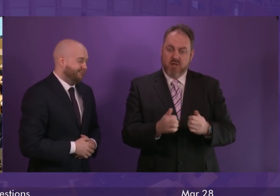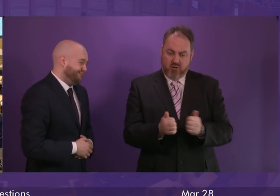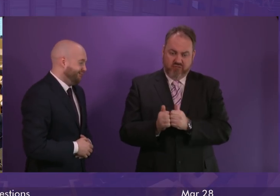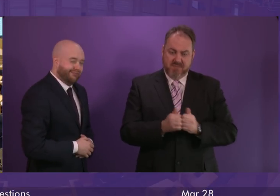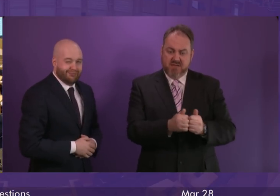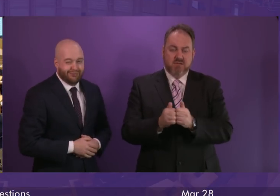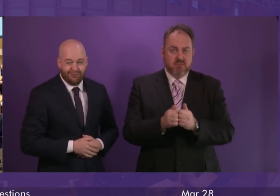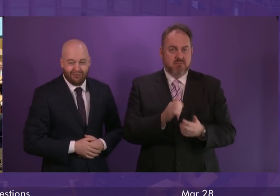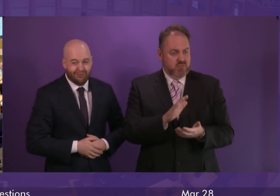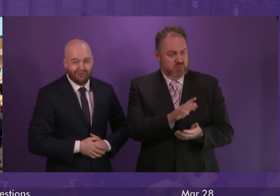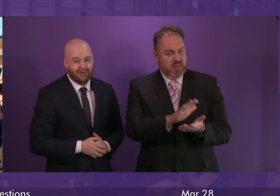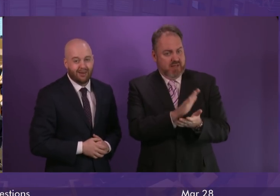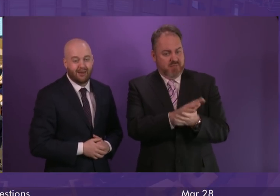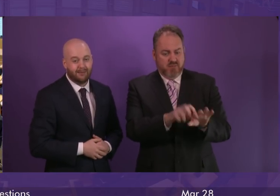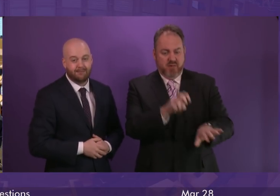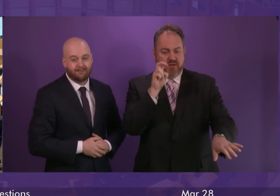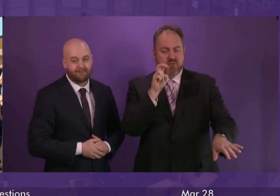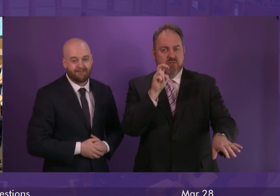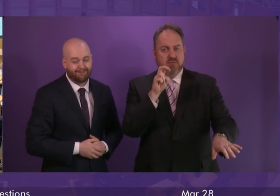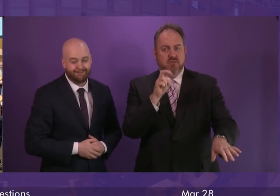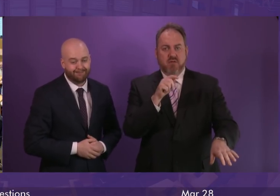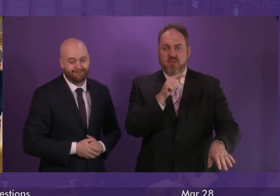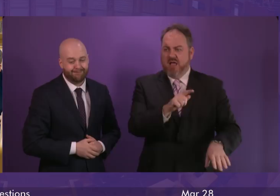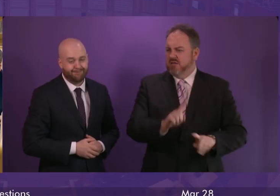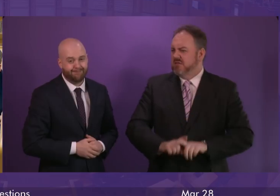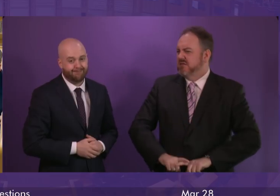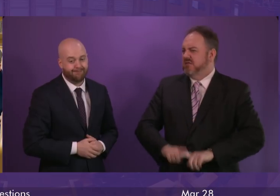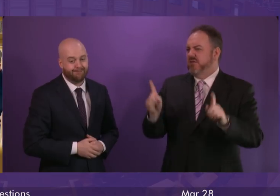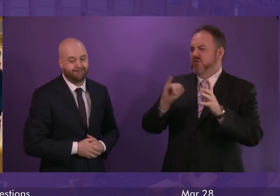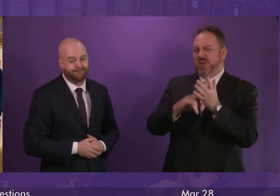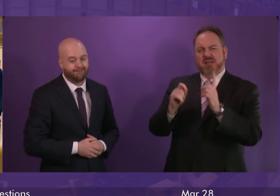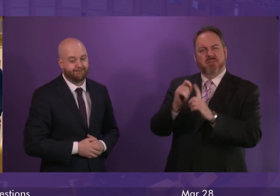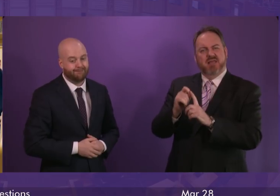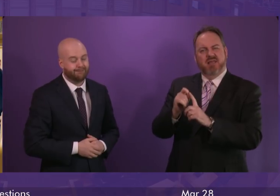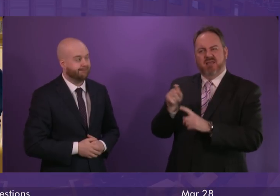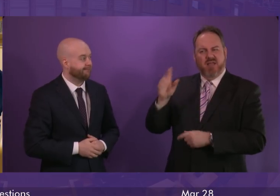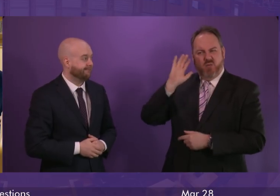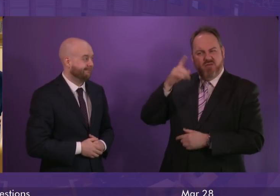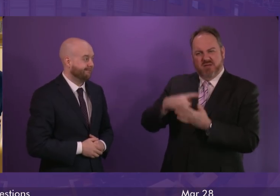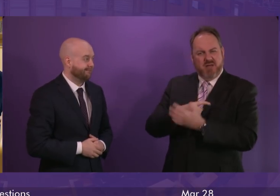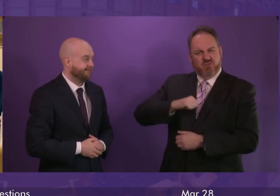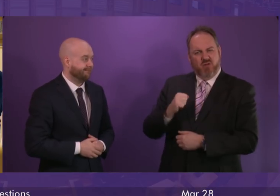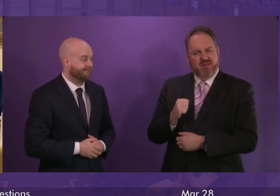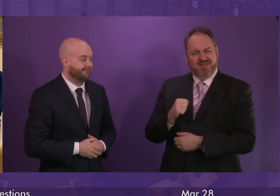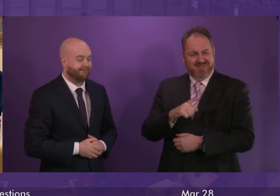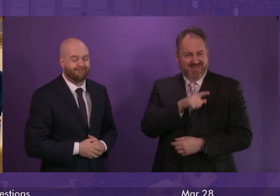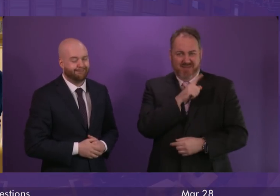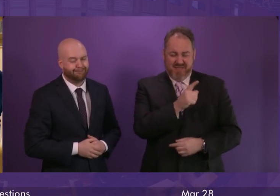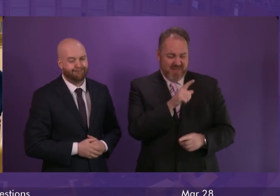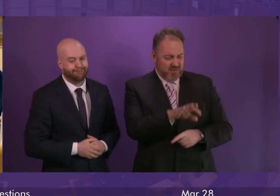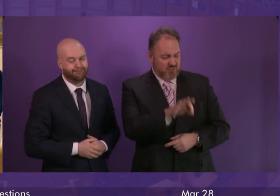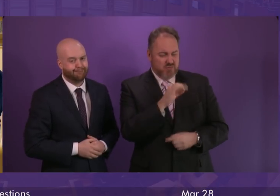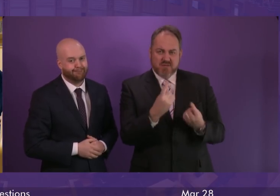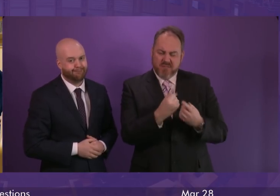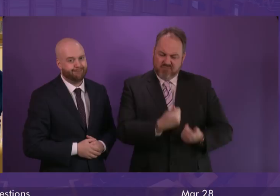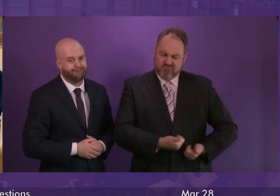A deal which, contrary to everything the SNP says, will be good for Scotland and will be good for the UK. And